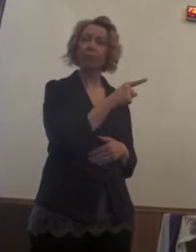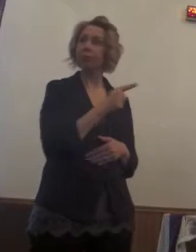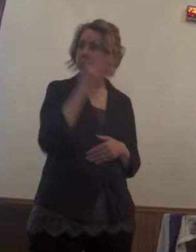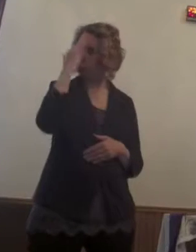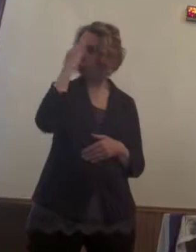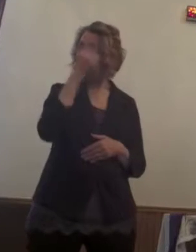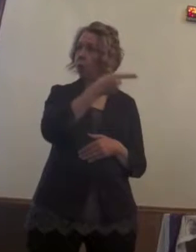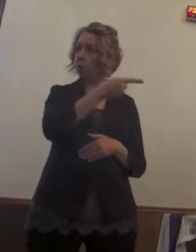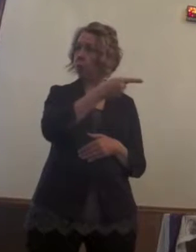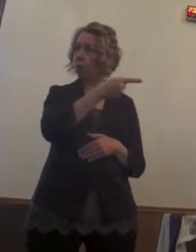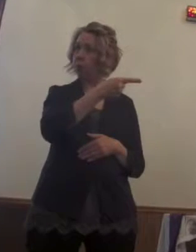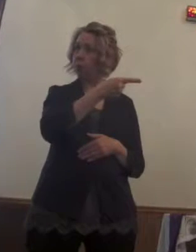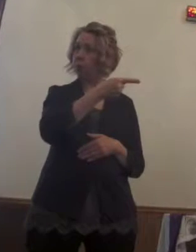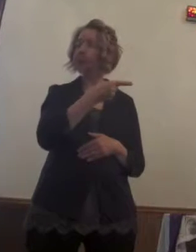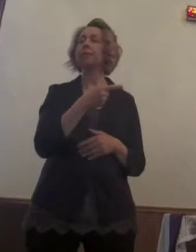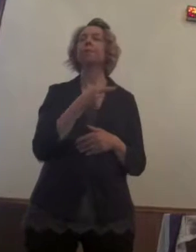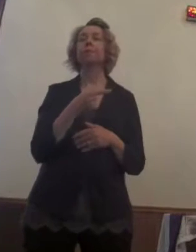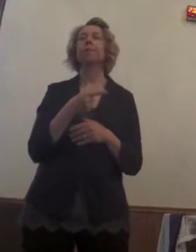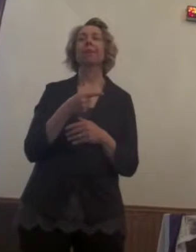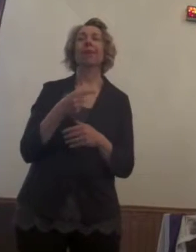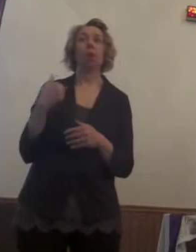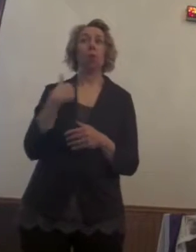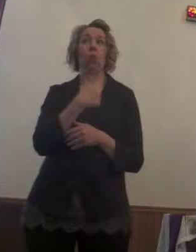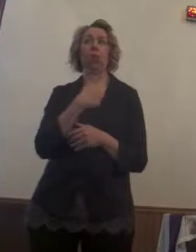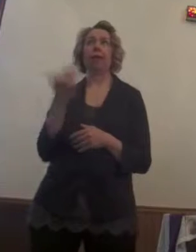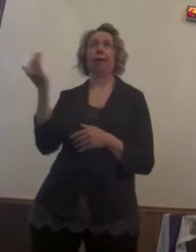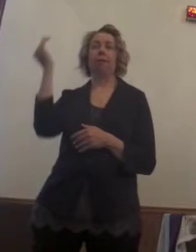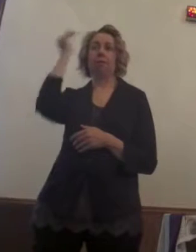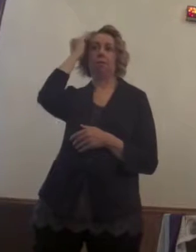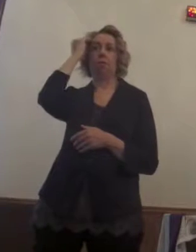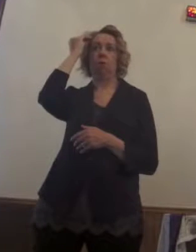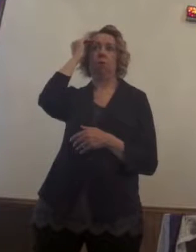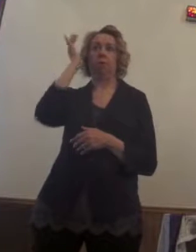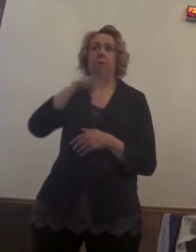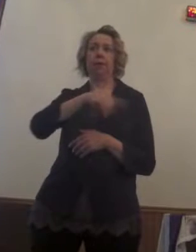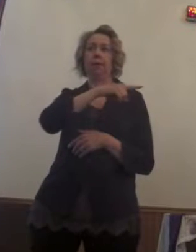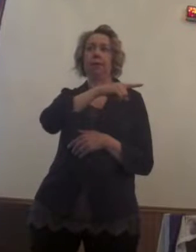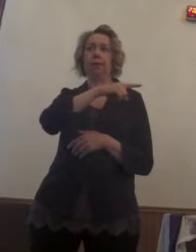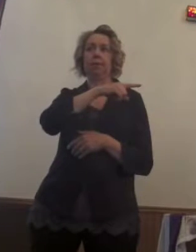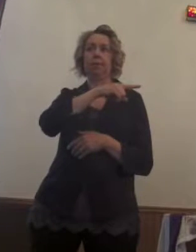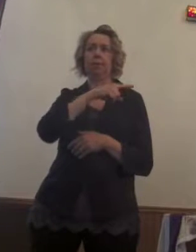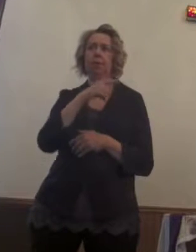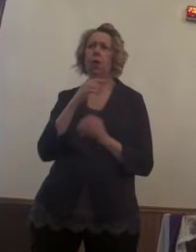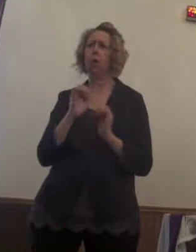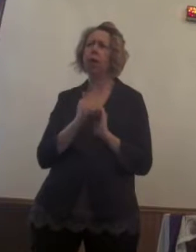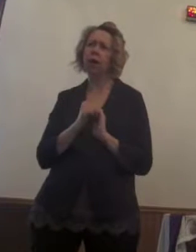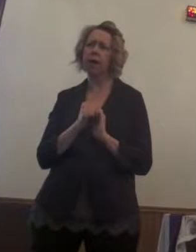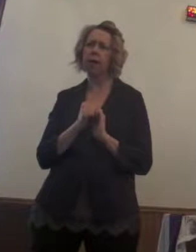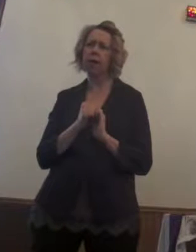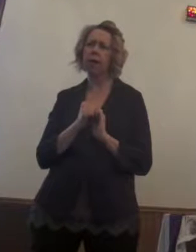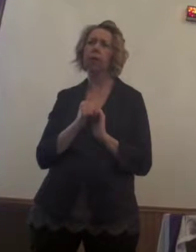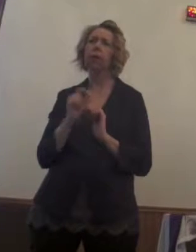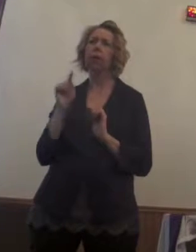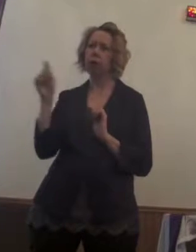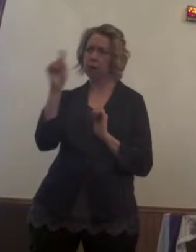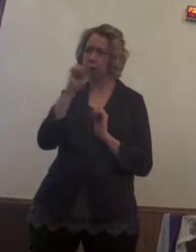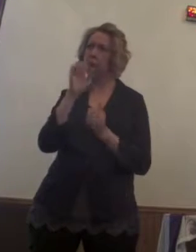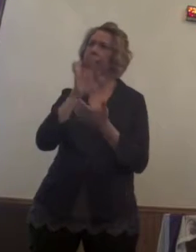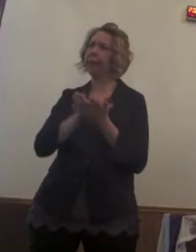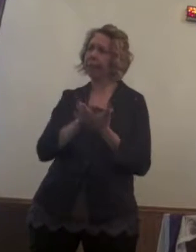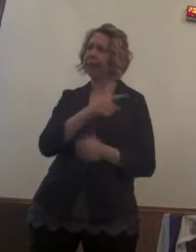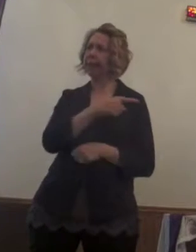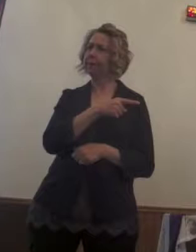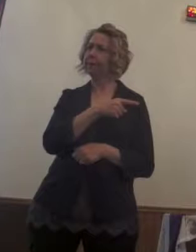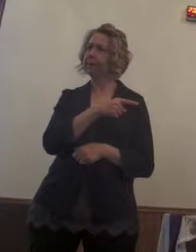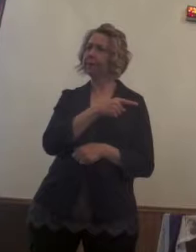Friends, this knowledge can only be known and confessed by those of us who believe in that